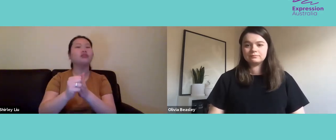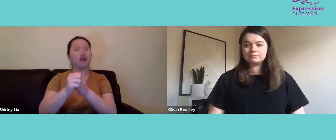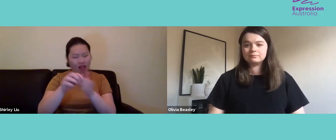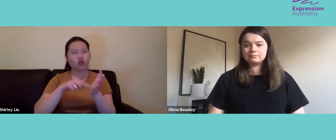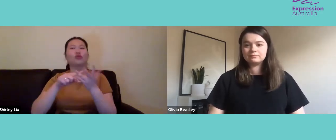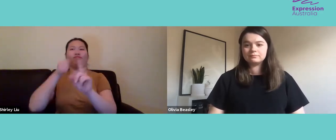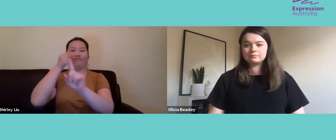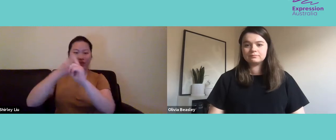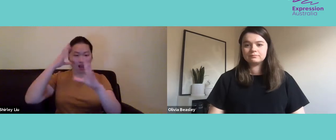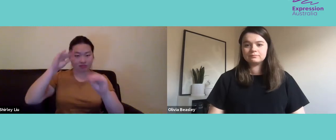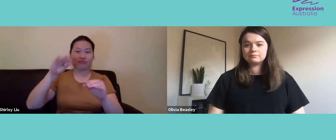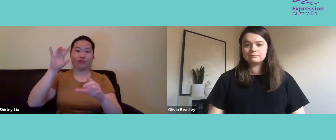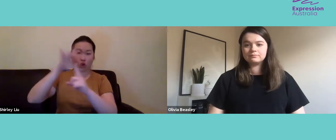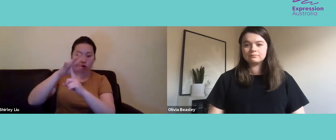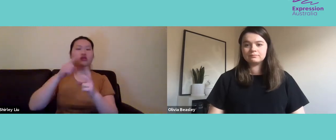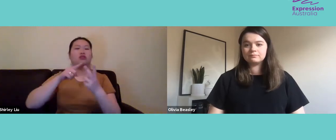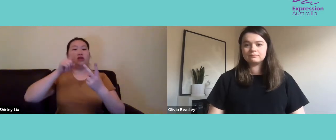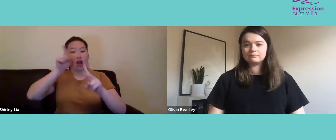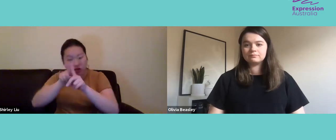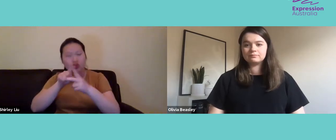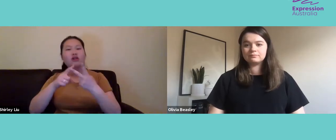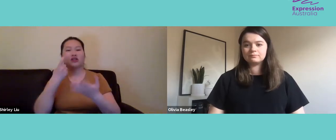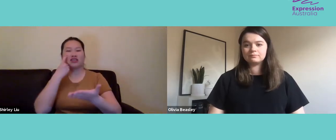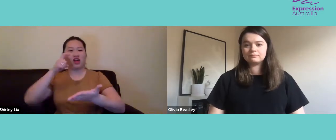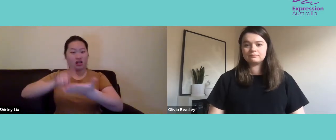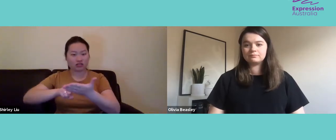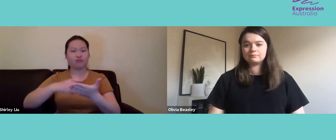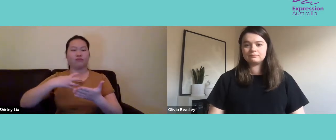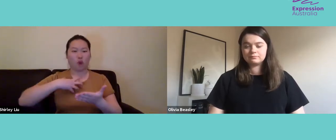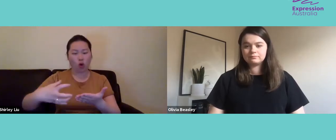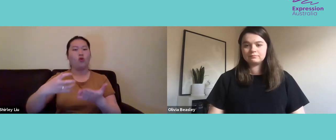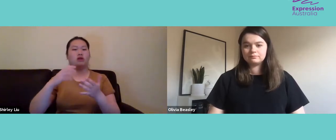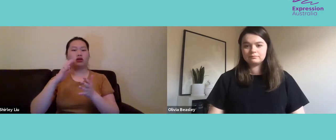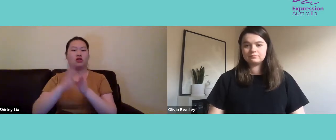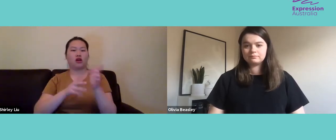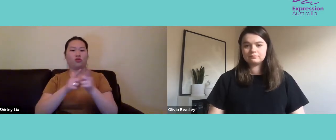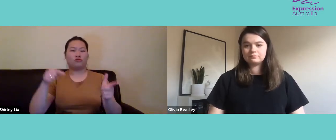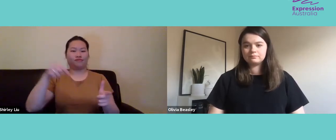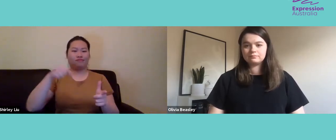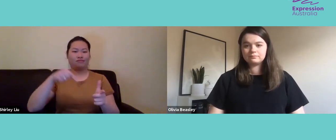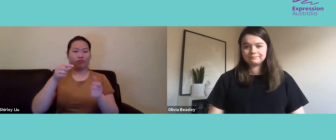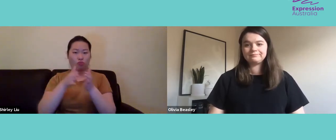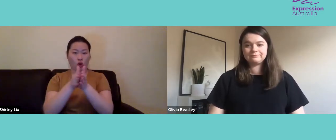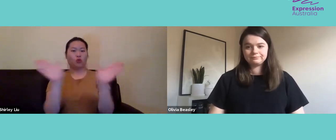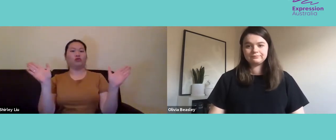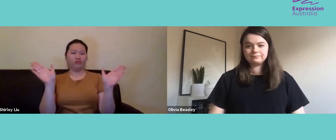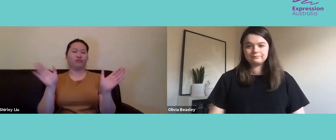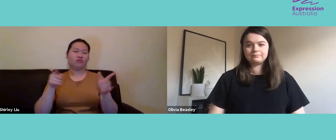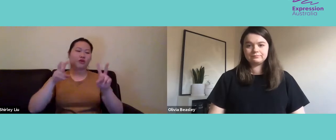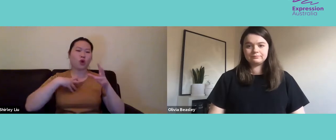leadership, education and acknowledging that sign language is an